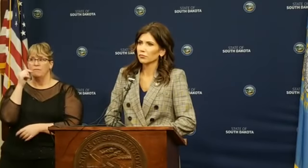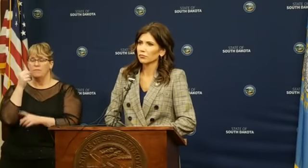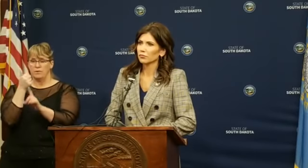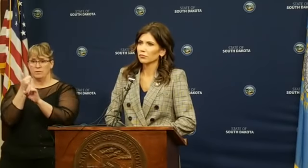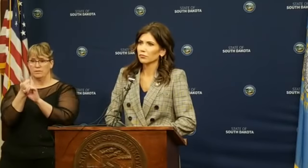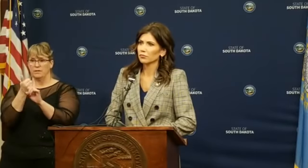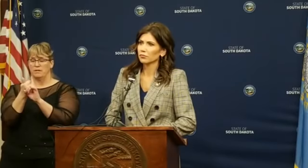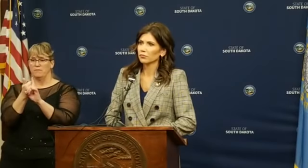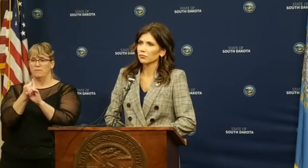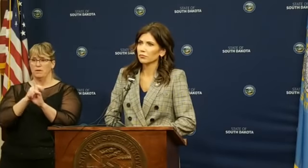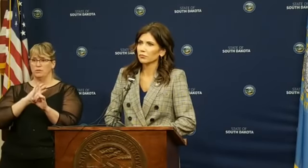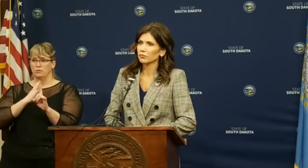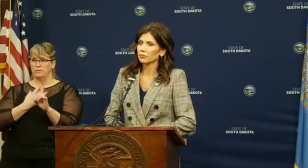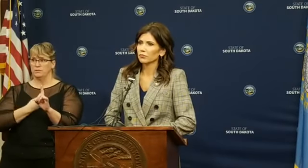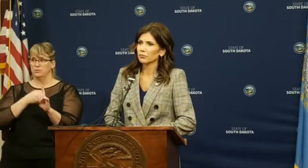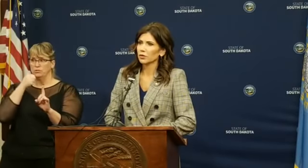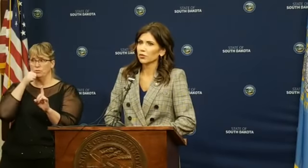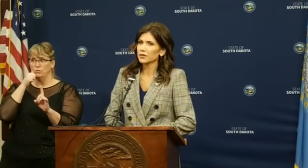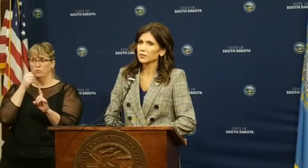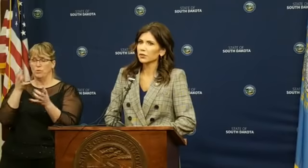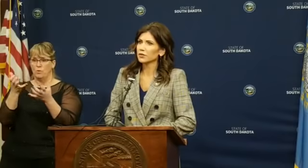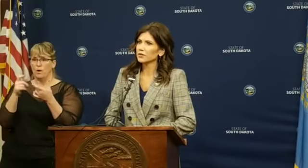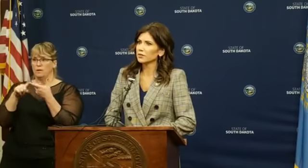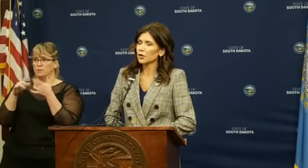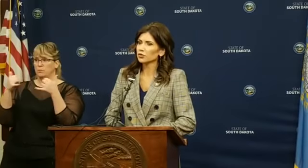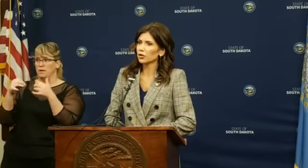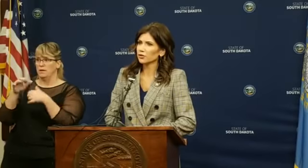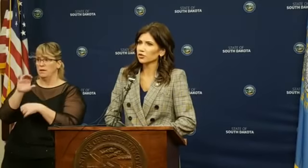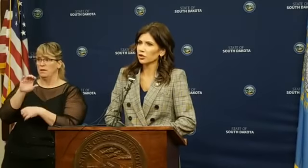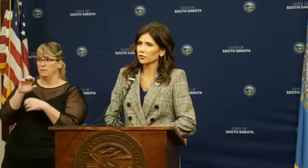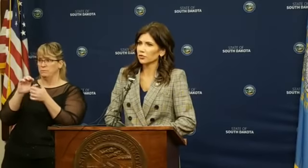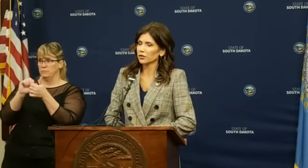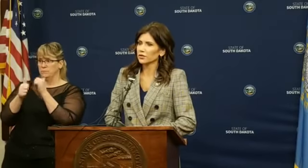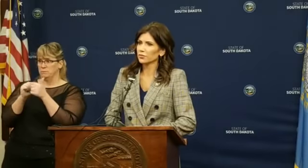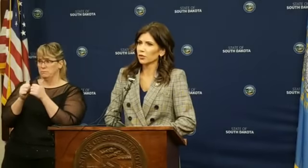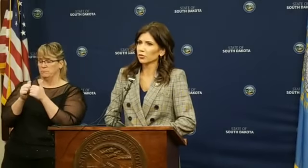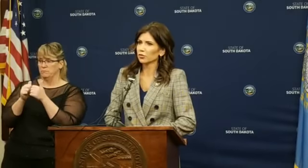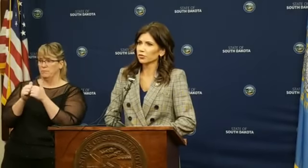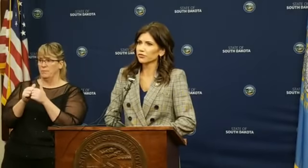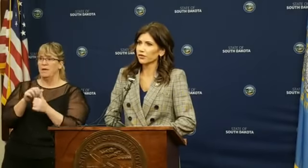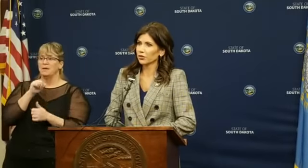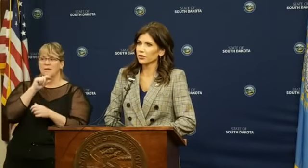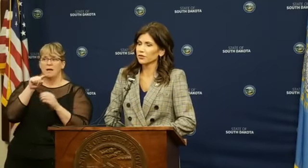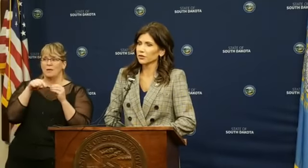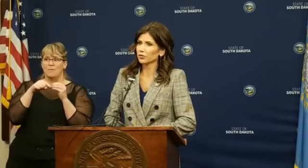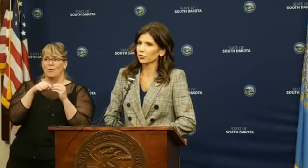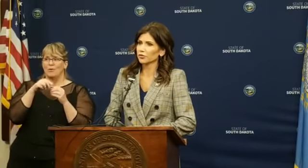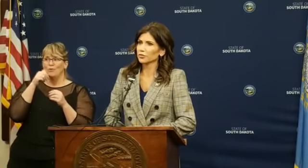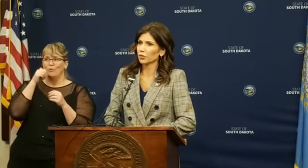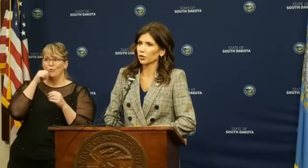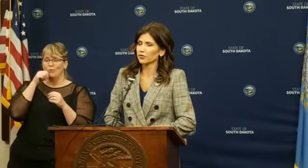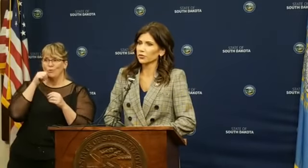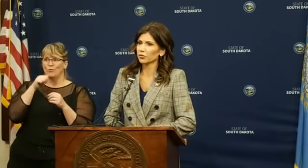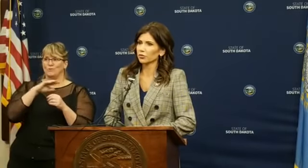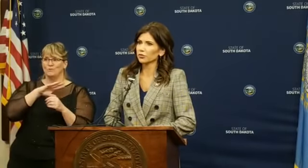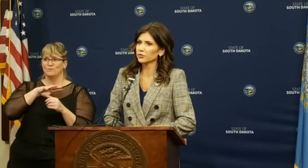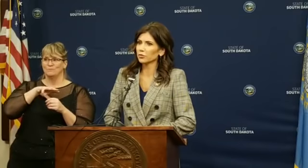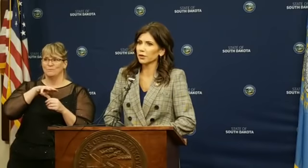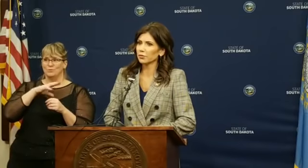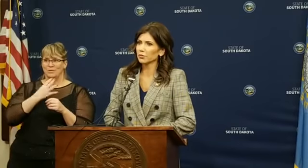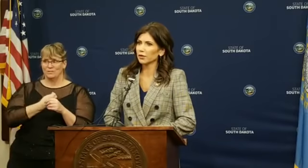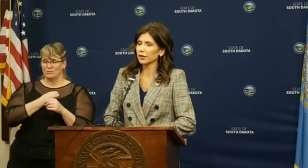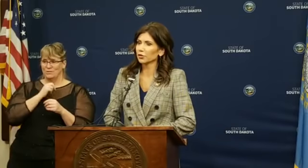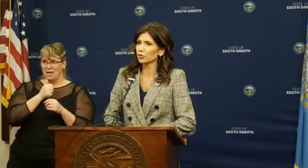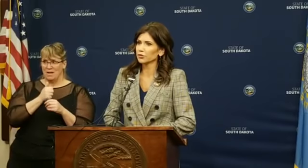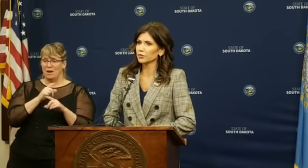a transgender girl, and you want to play sports? Well, this bill isn't about transgender. It's about girls' fairness in girls' sports. So girls